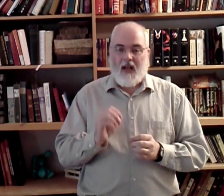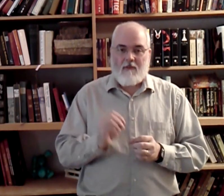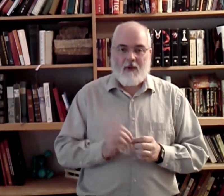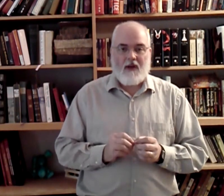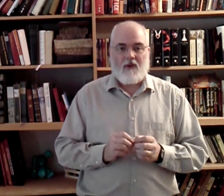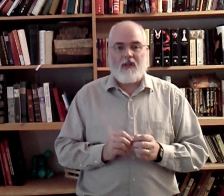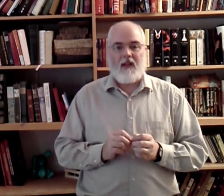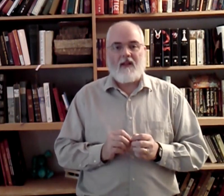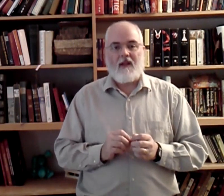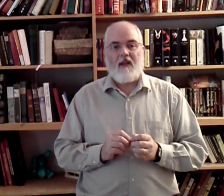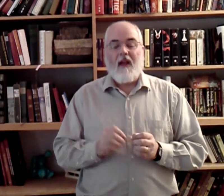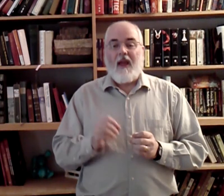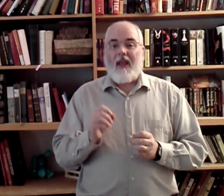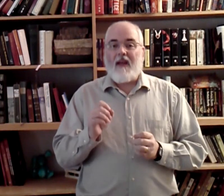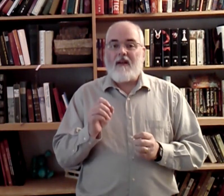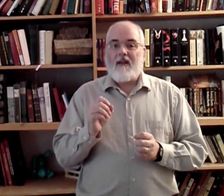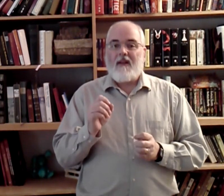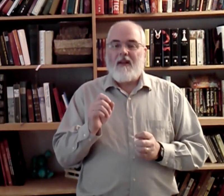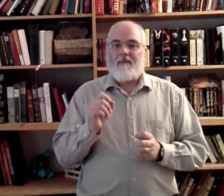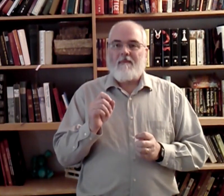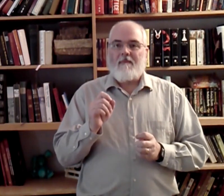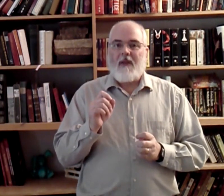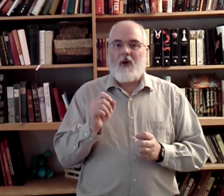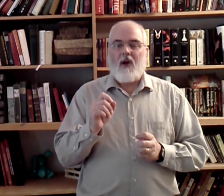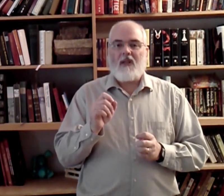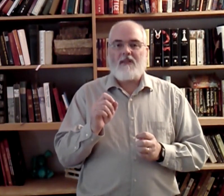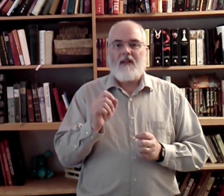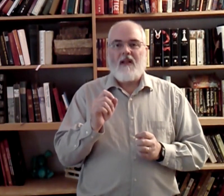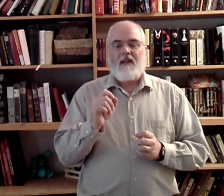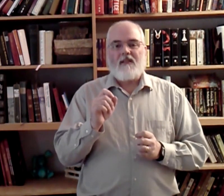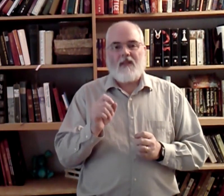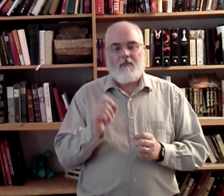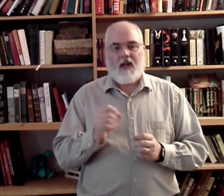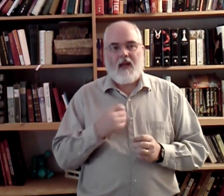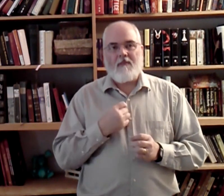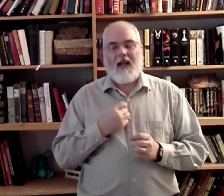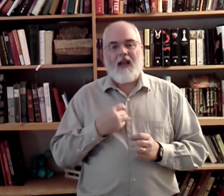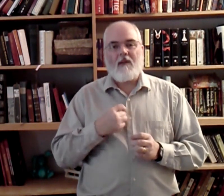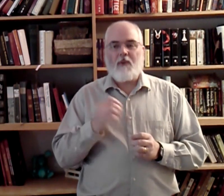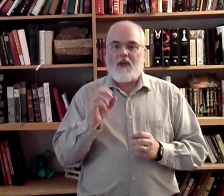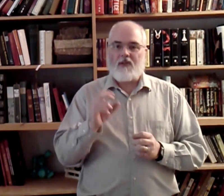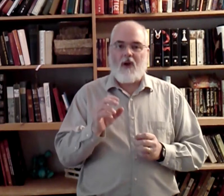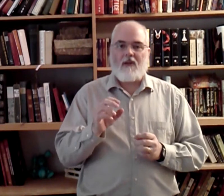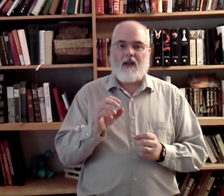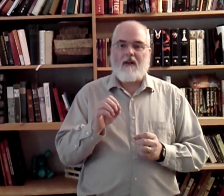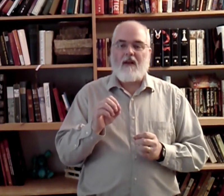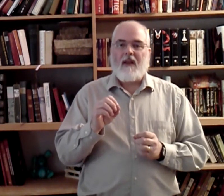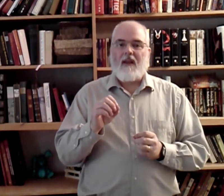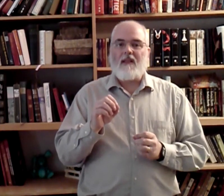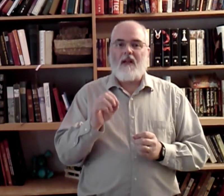everybody knows it, I think. And, because sometimes I like to put in a song that is